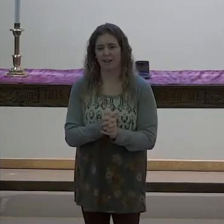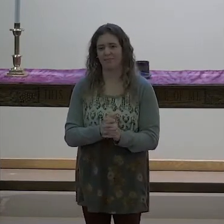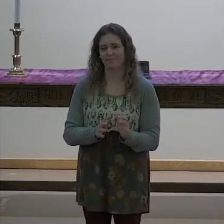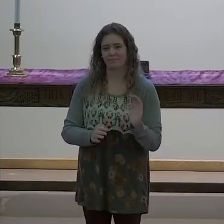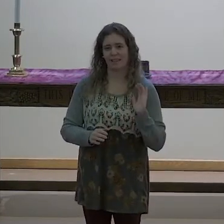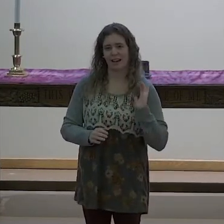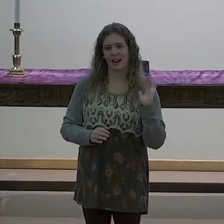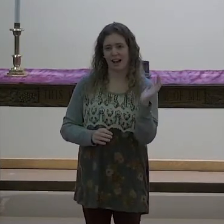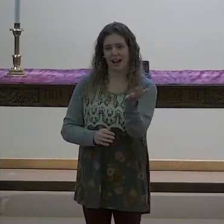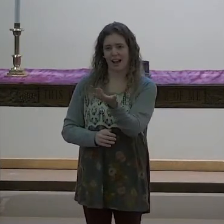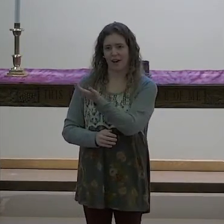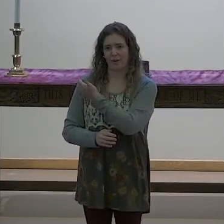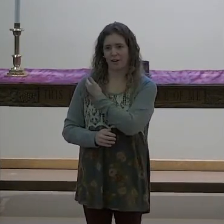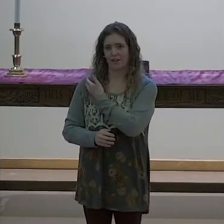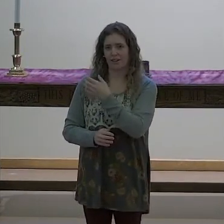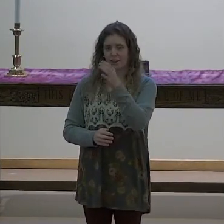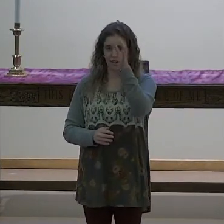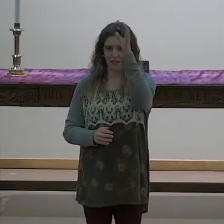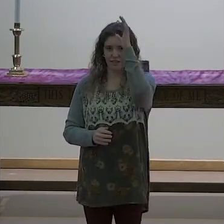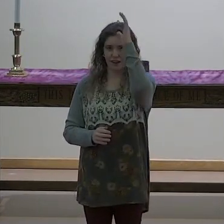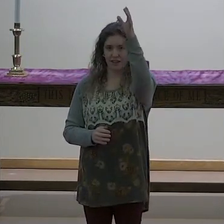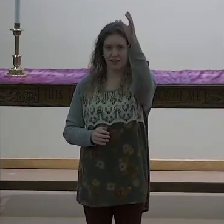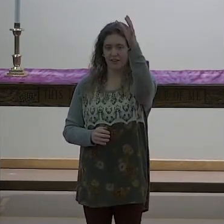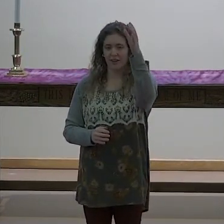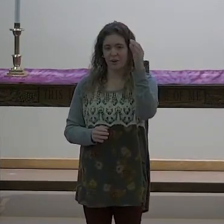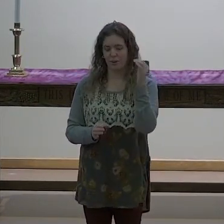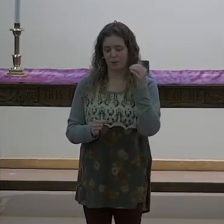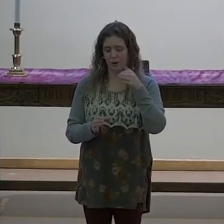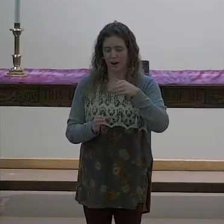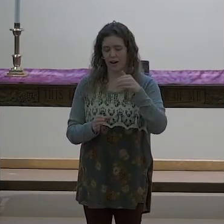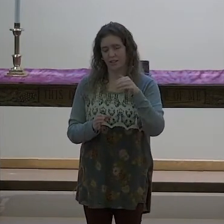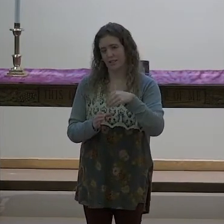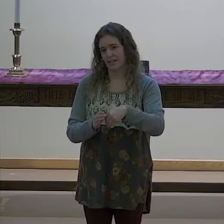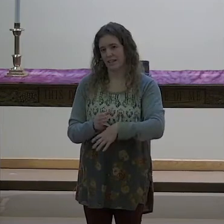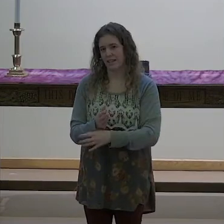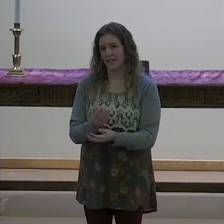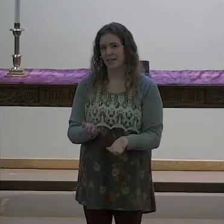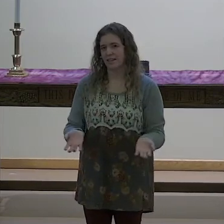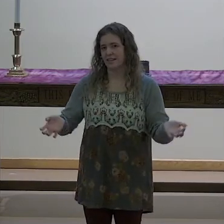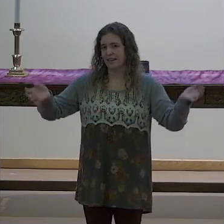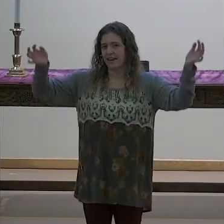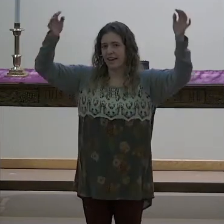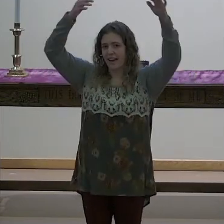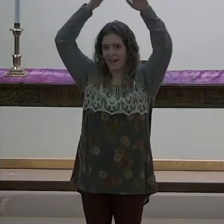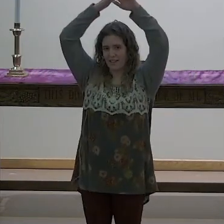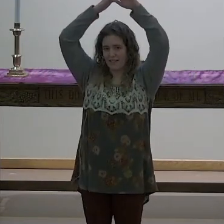we go. Our Father who art in heaven,